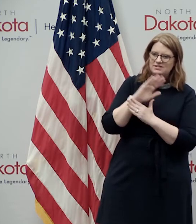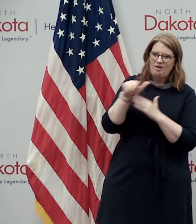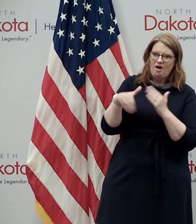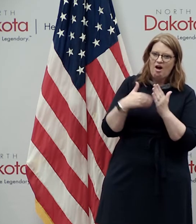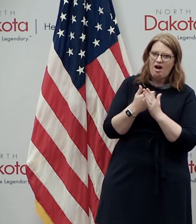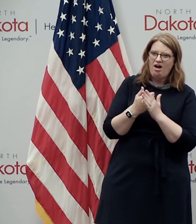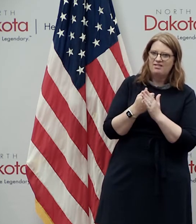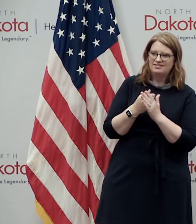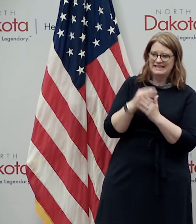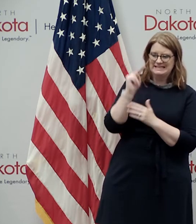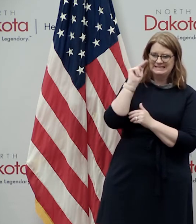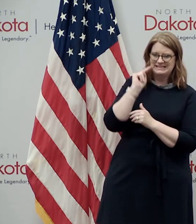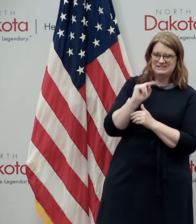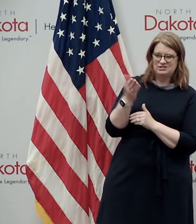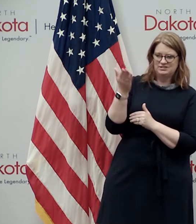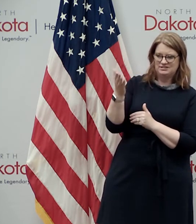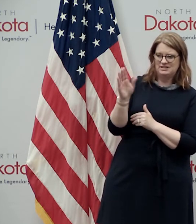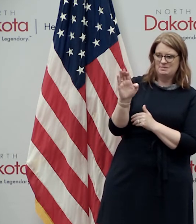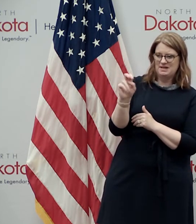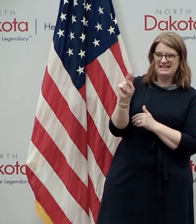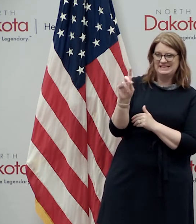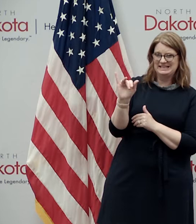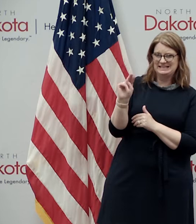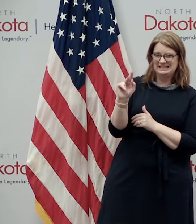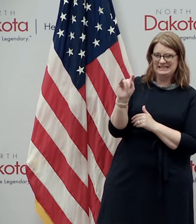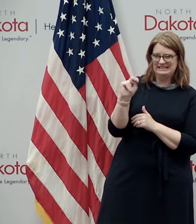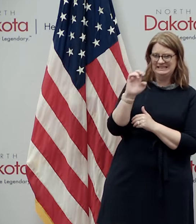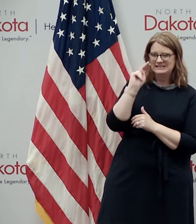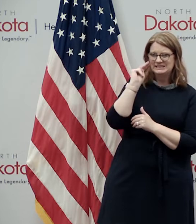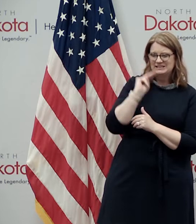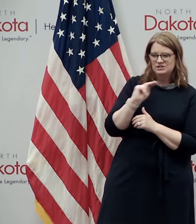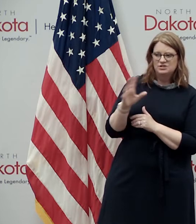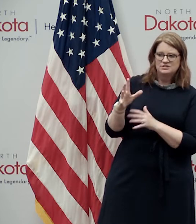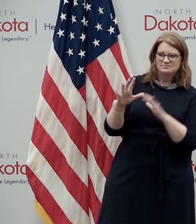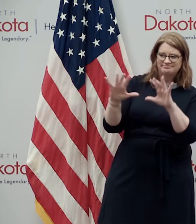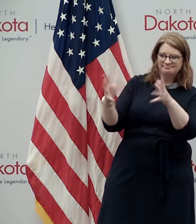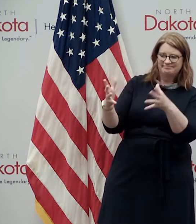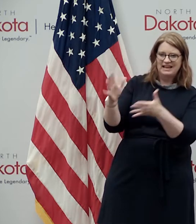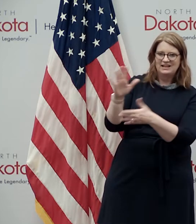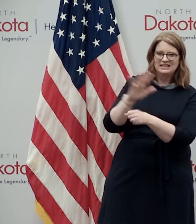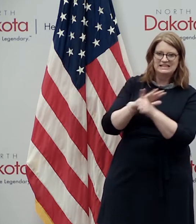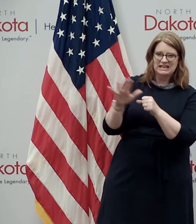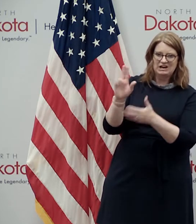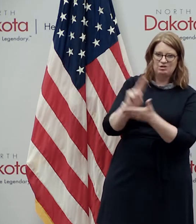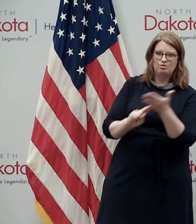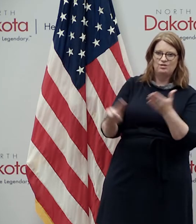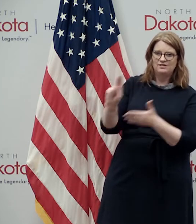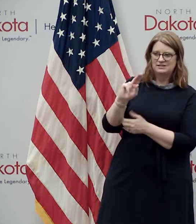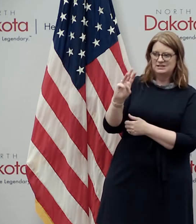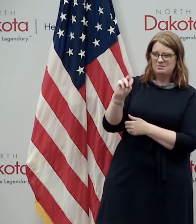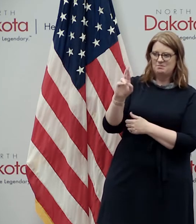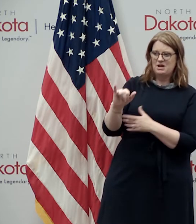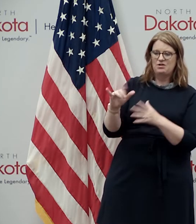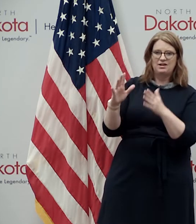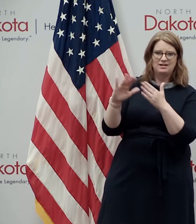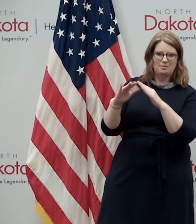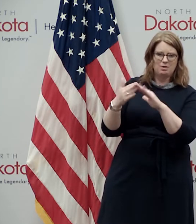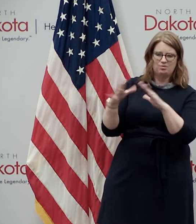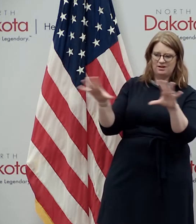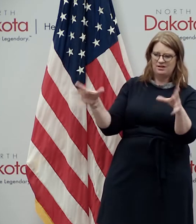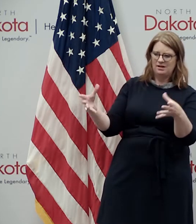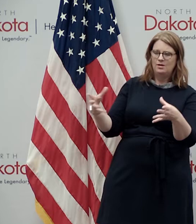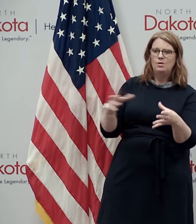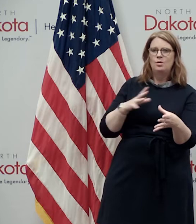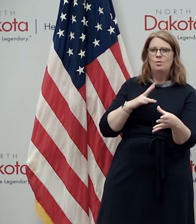benedictine sisters and to her family and her friends and the entire you know university of mary uh community but what an